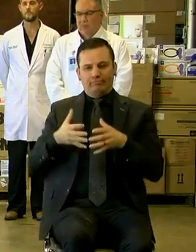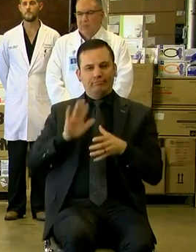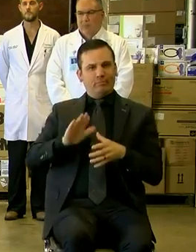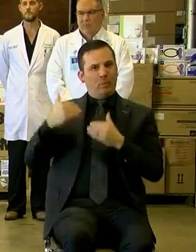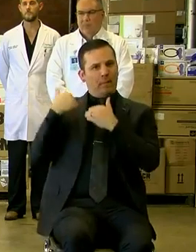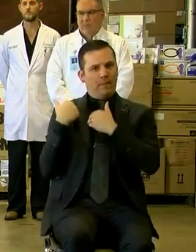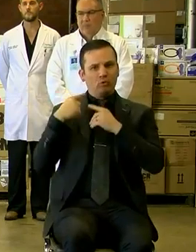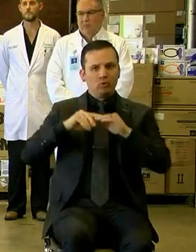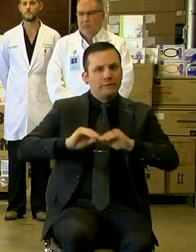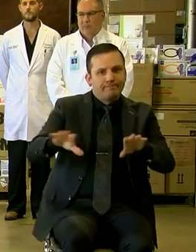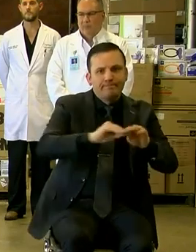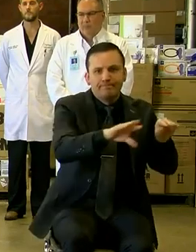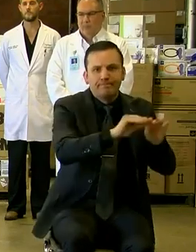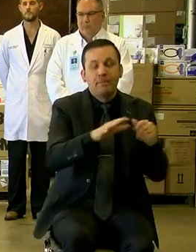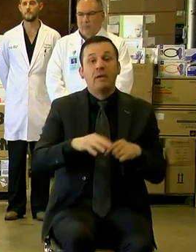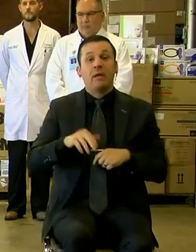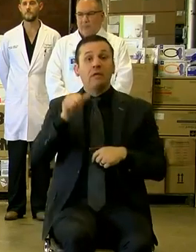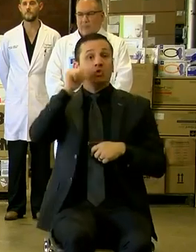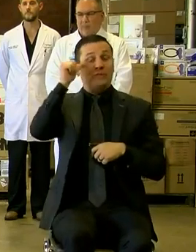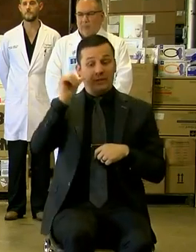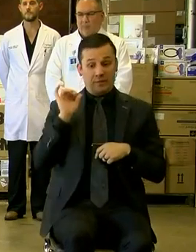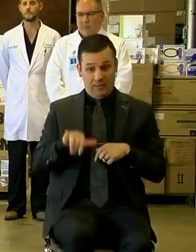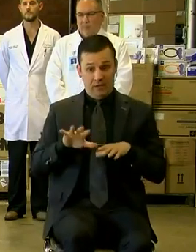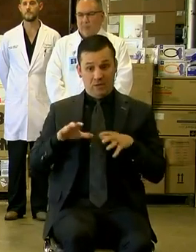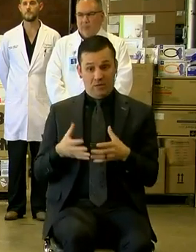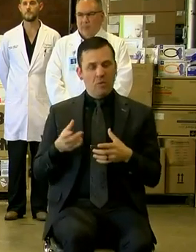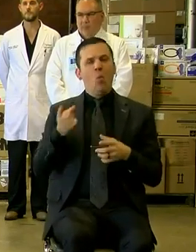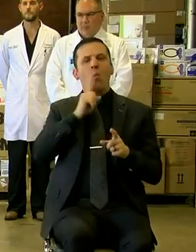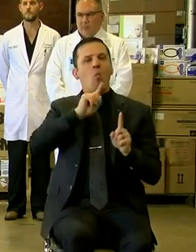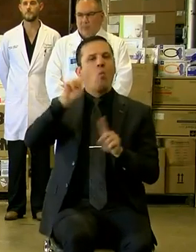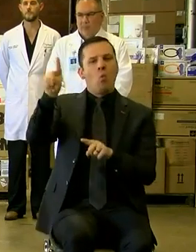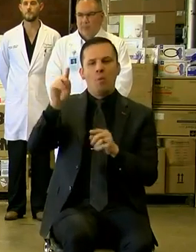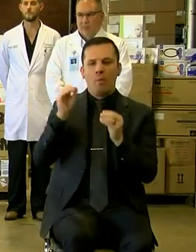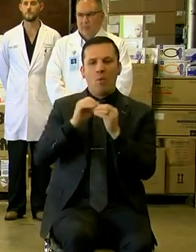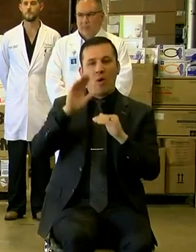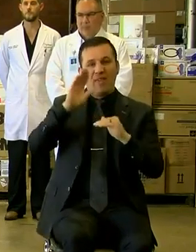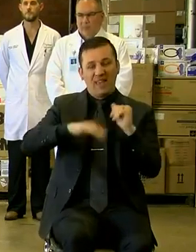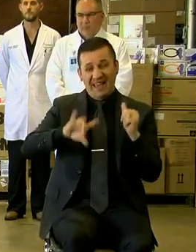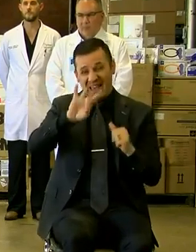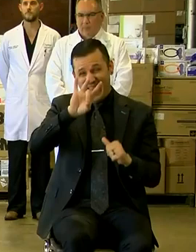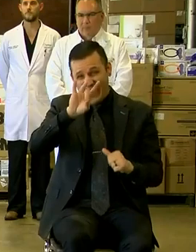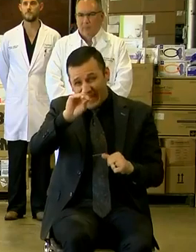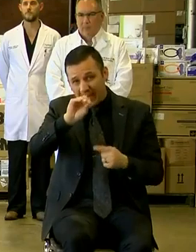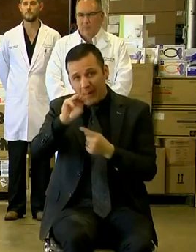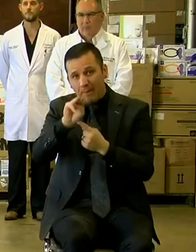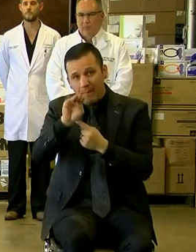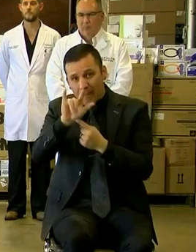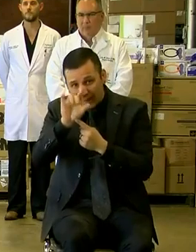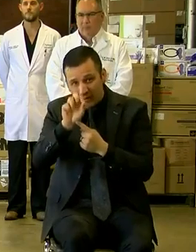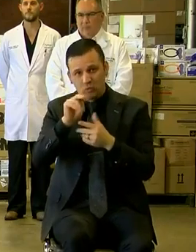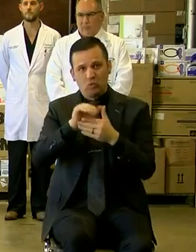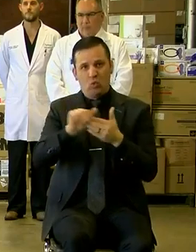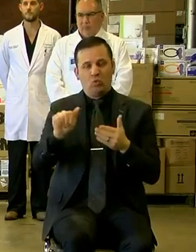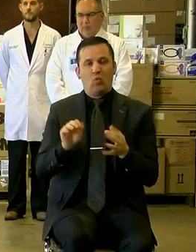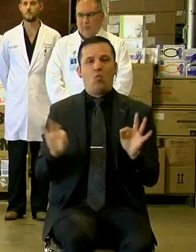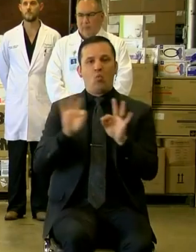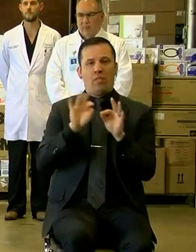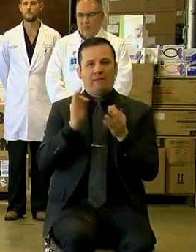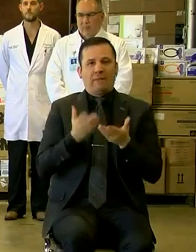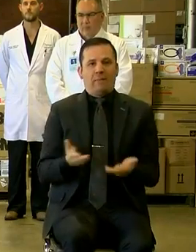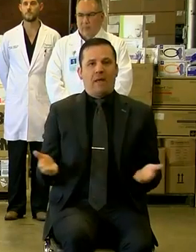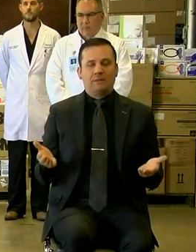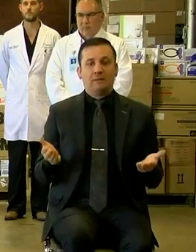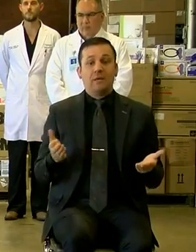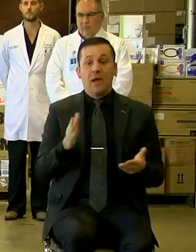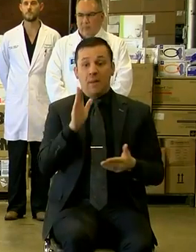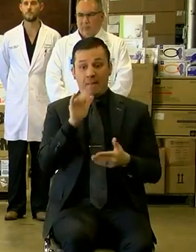Yesterday, that strike force placed an order for more than $80 million worth of supplies. By the end of this week,